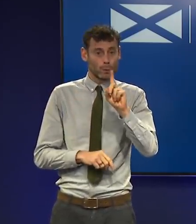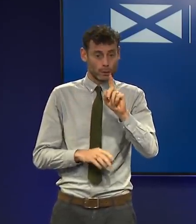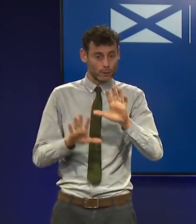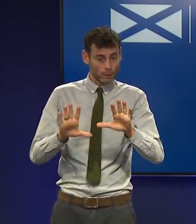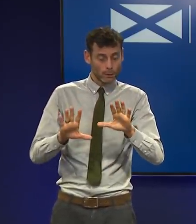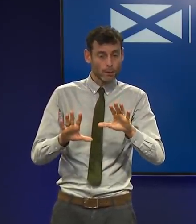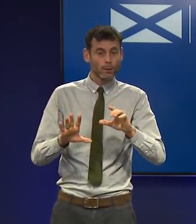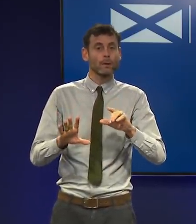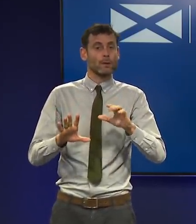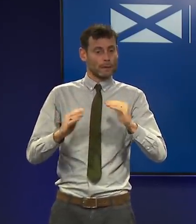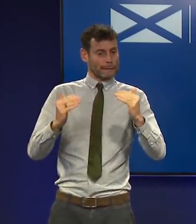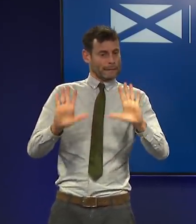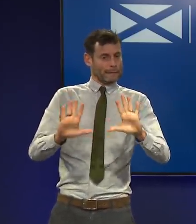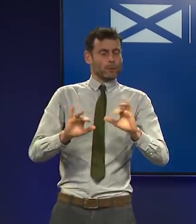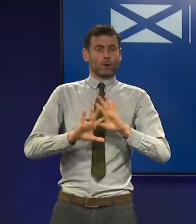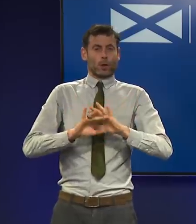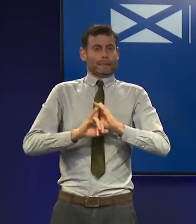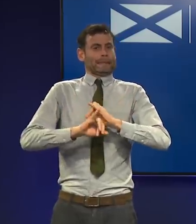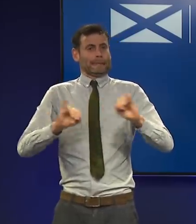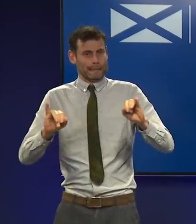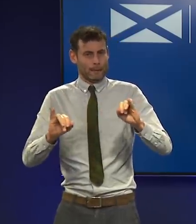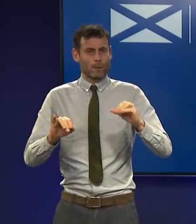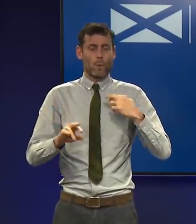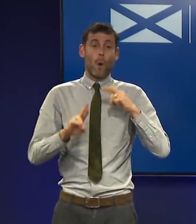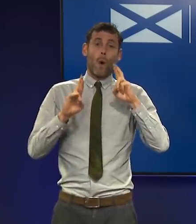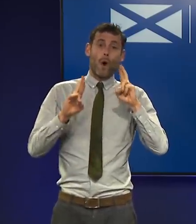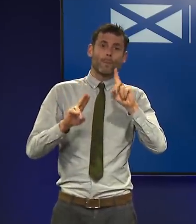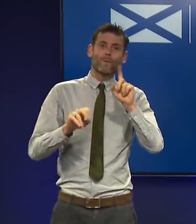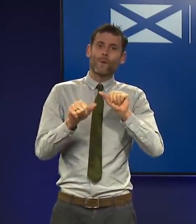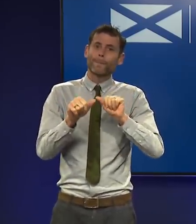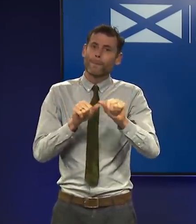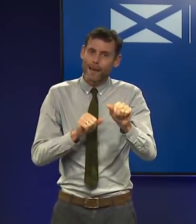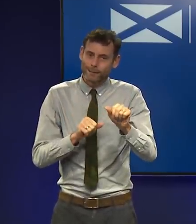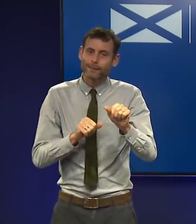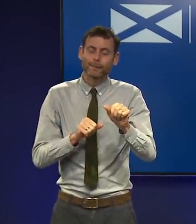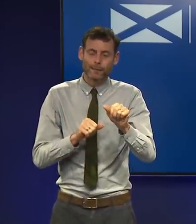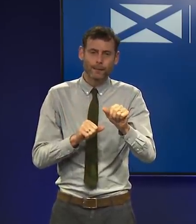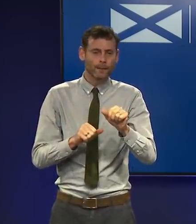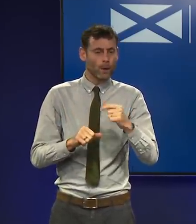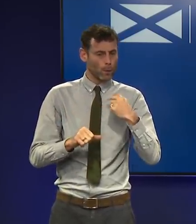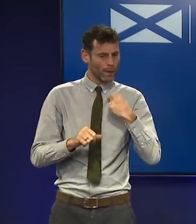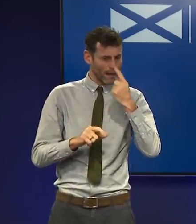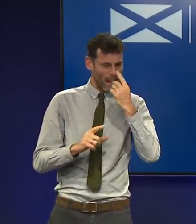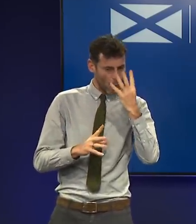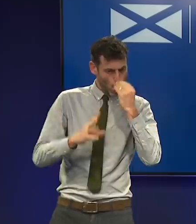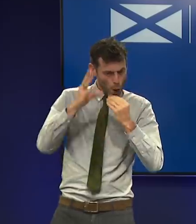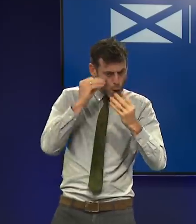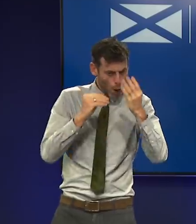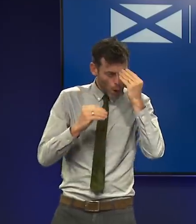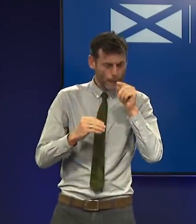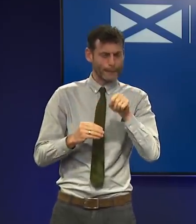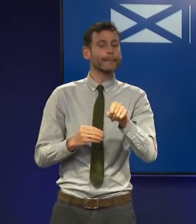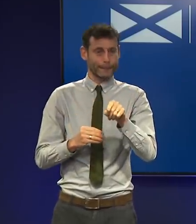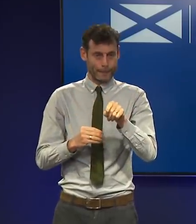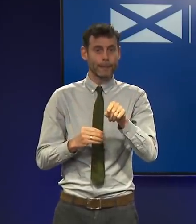the worst. We are still hoping for the best, and hoping that our developing understanding of this variant will